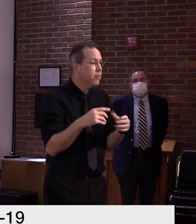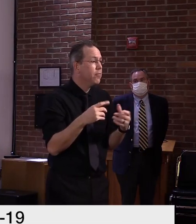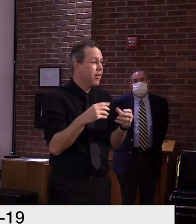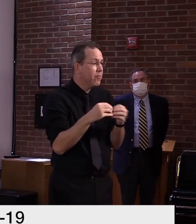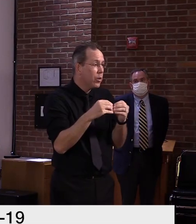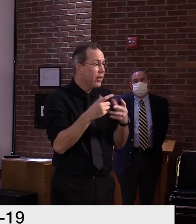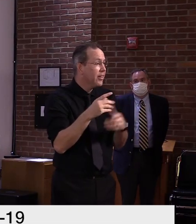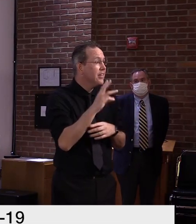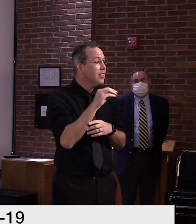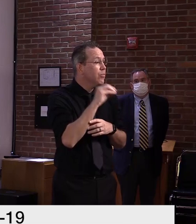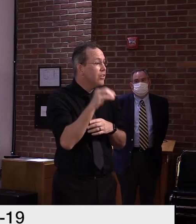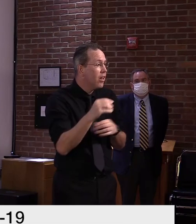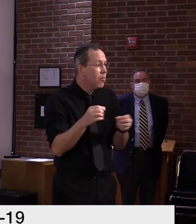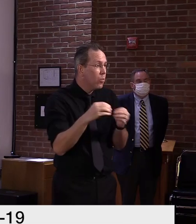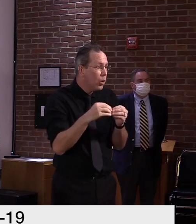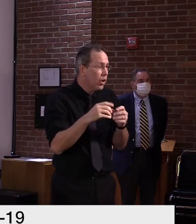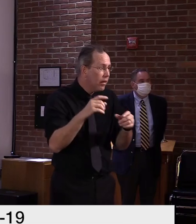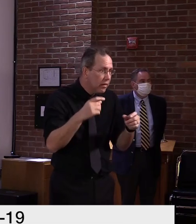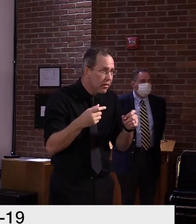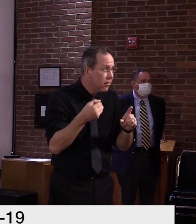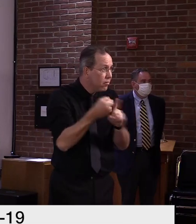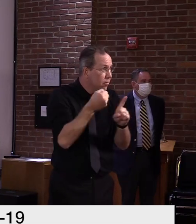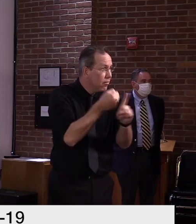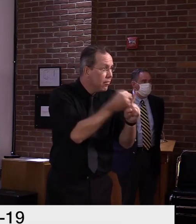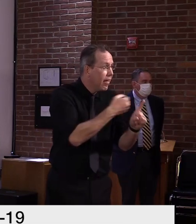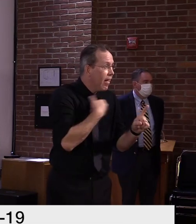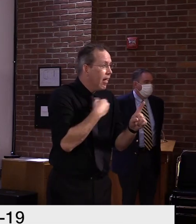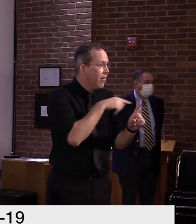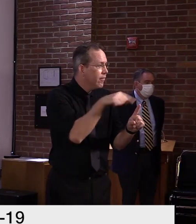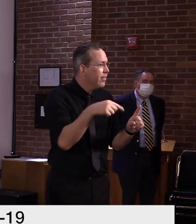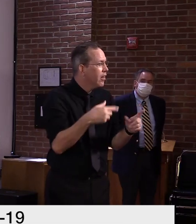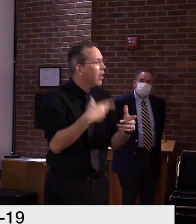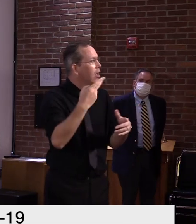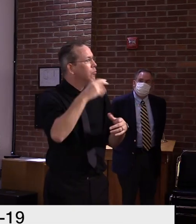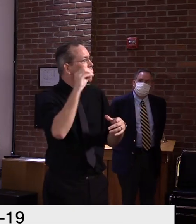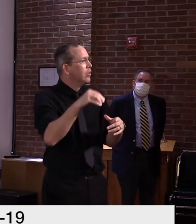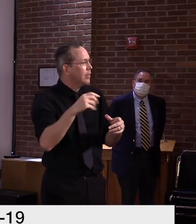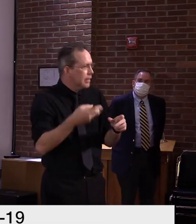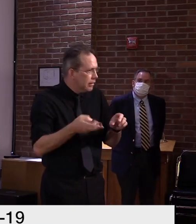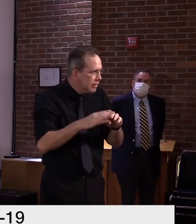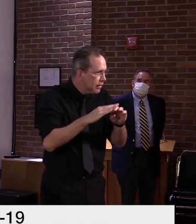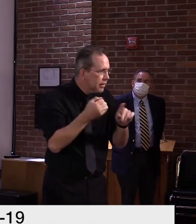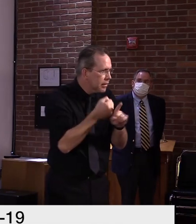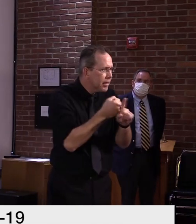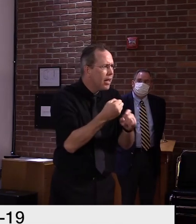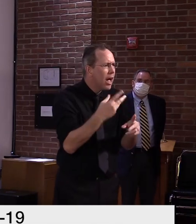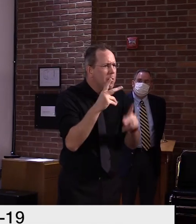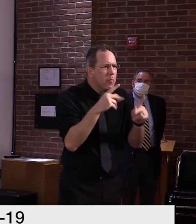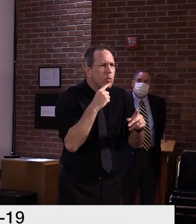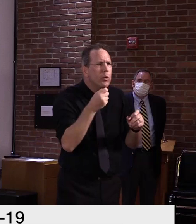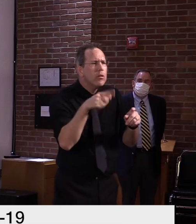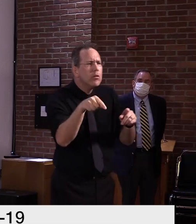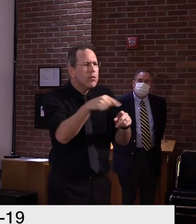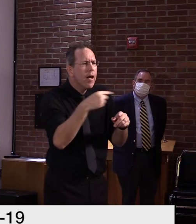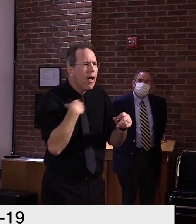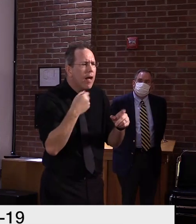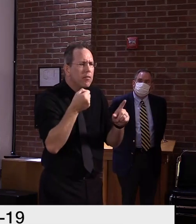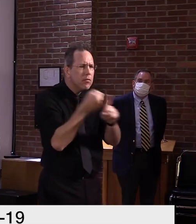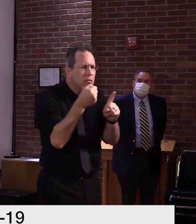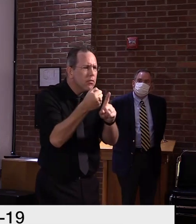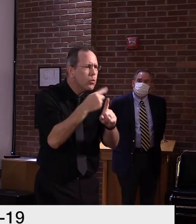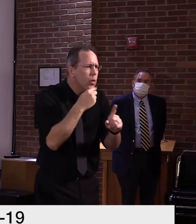would be eligible for a vaccine when it's developed and clearly, uh, aren't going to be comforted, uh, into